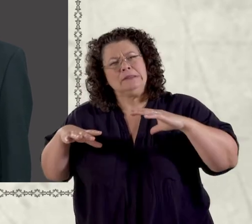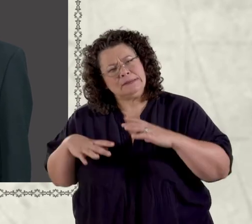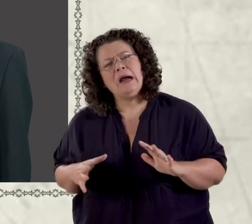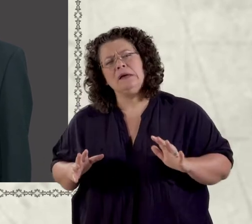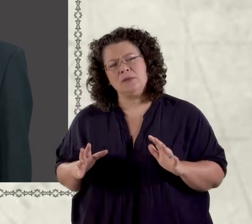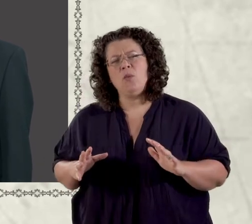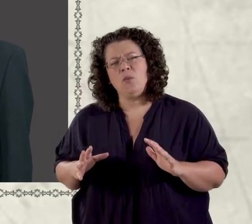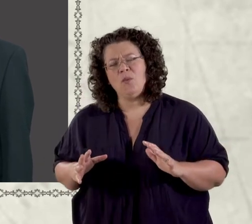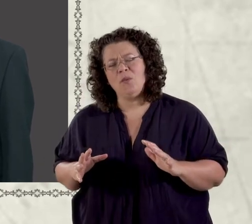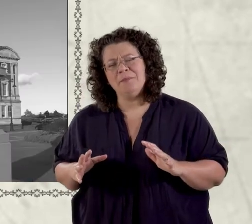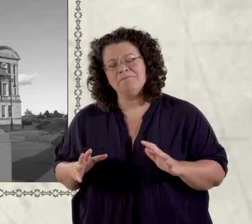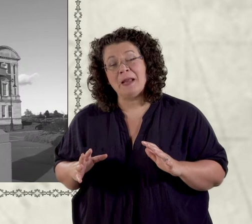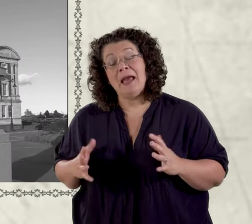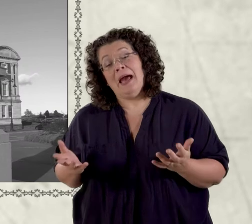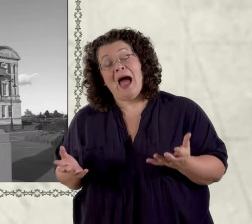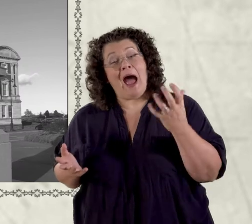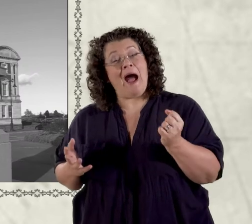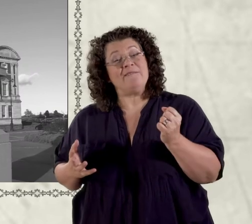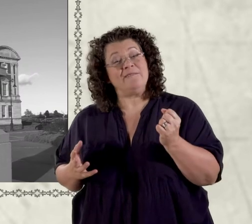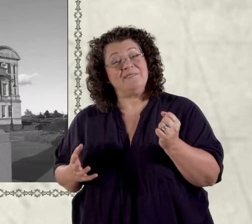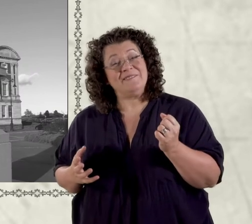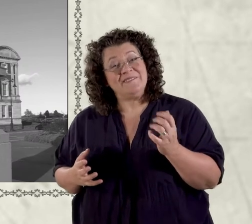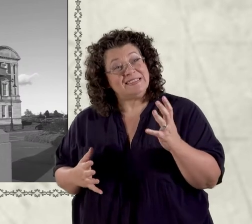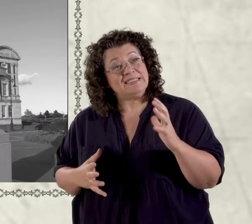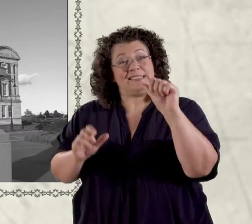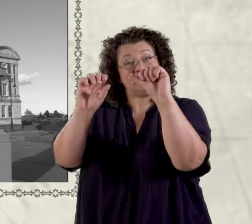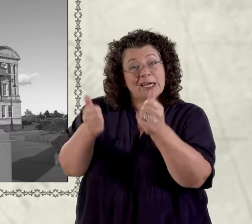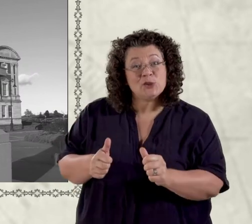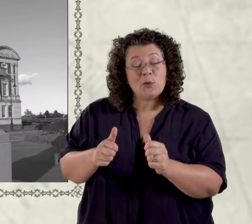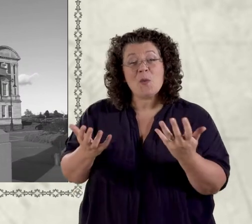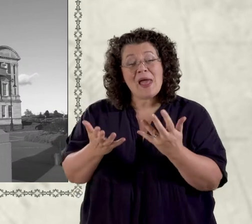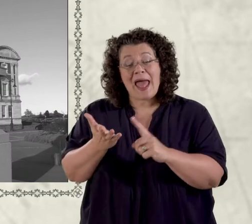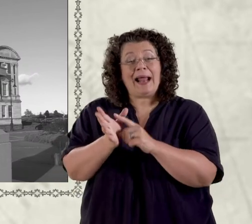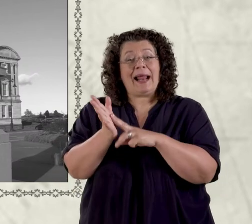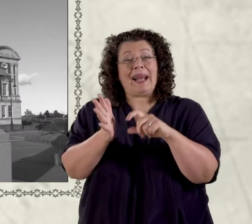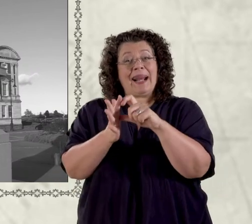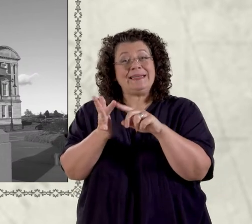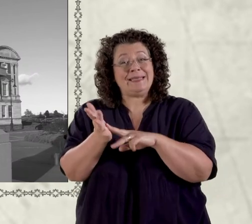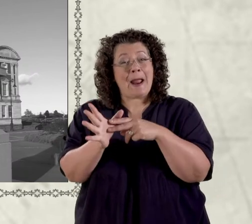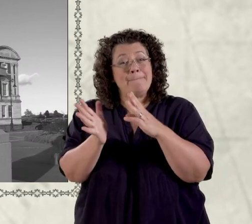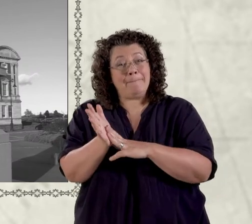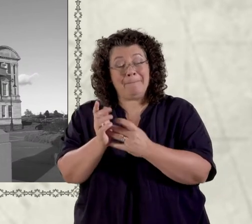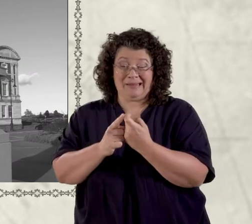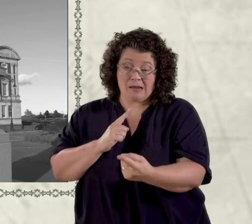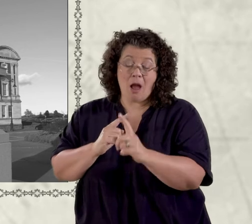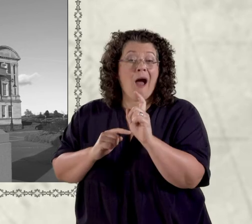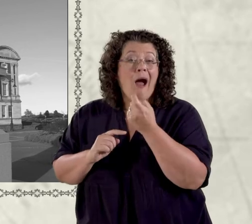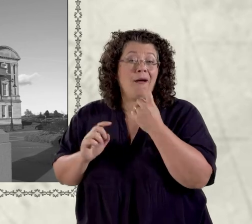and there's a statue of main llandina near the iron bridge my very first